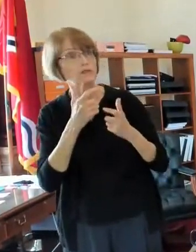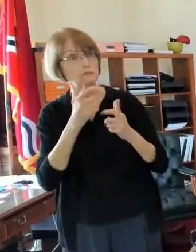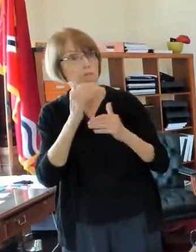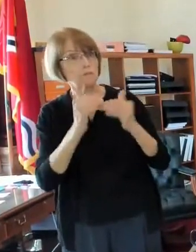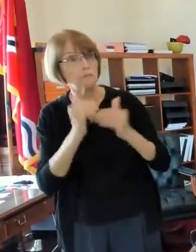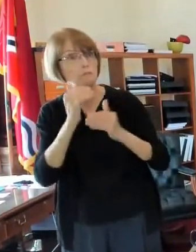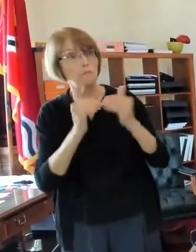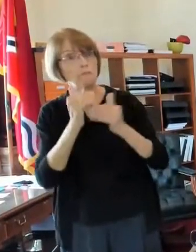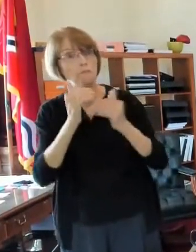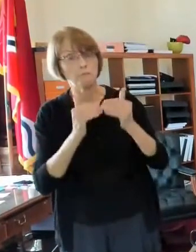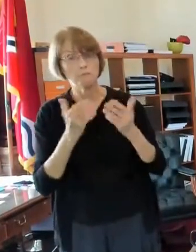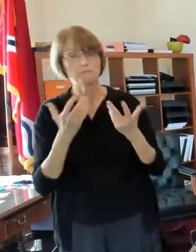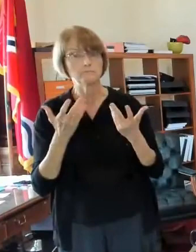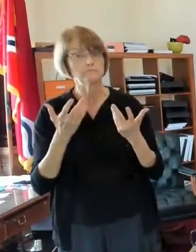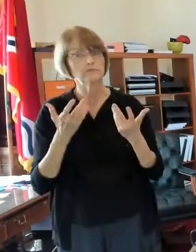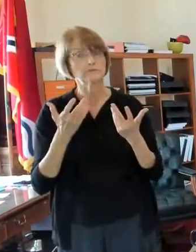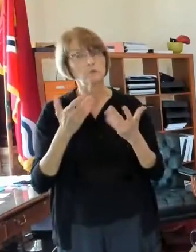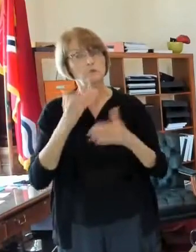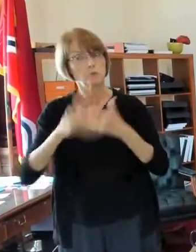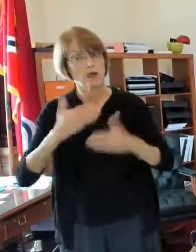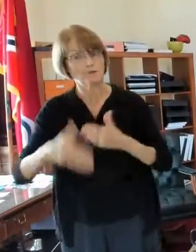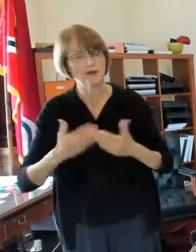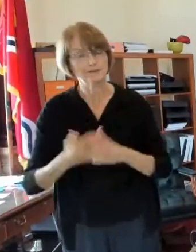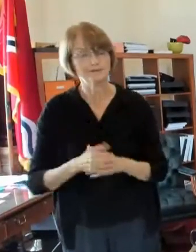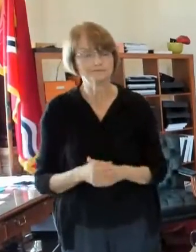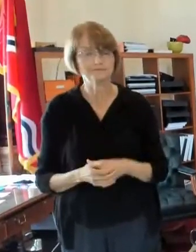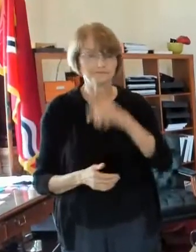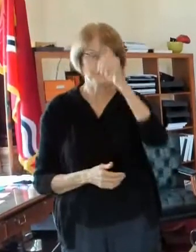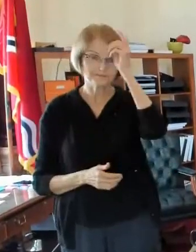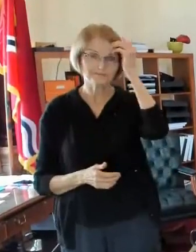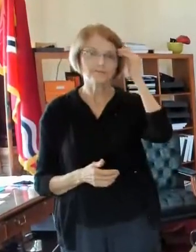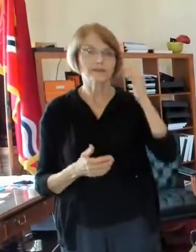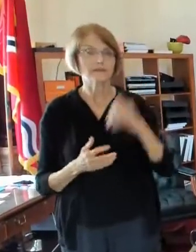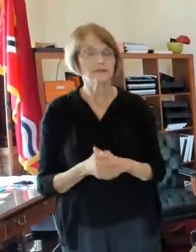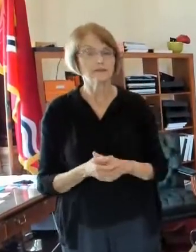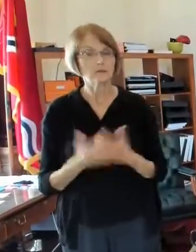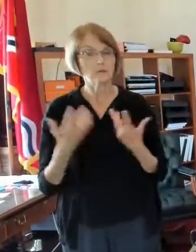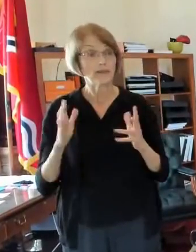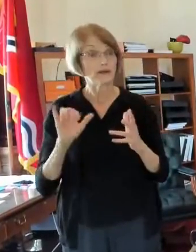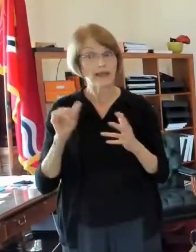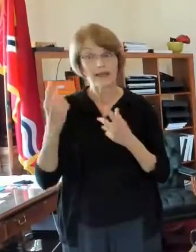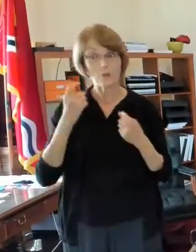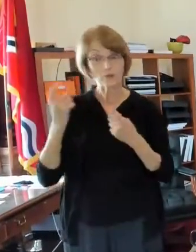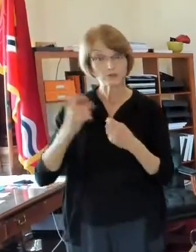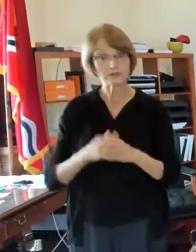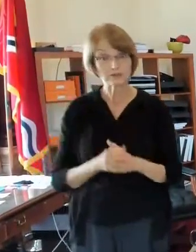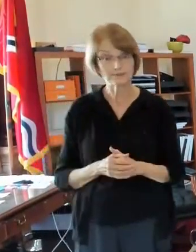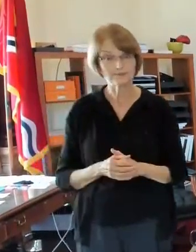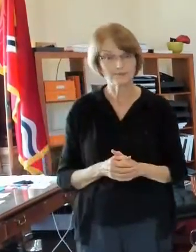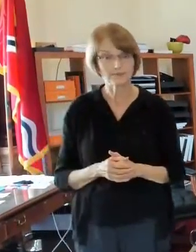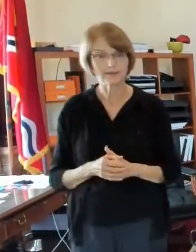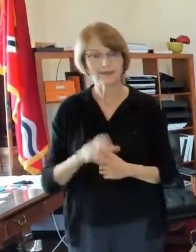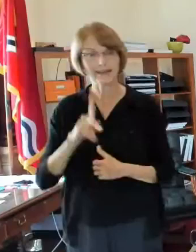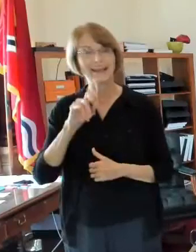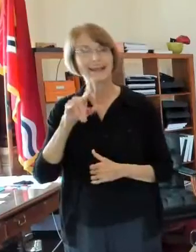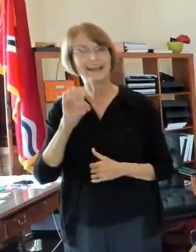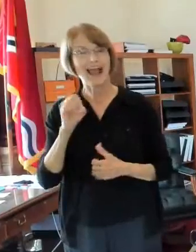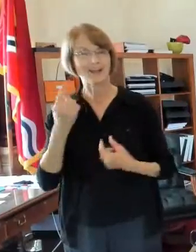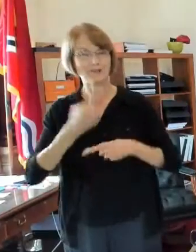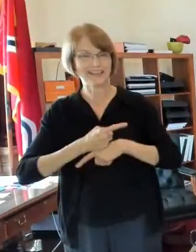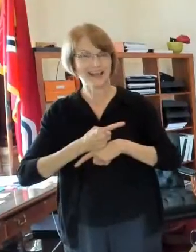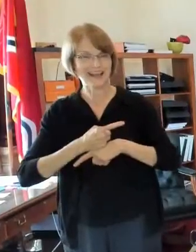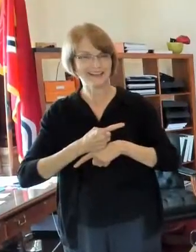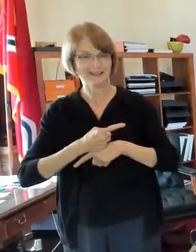on the new stadium so with that do we have questions uh yes we've got kyle with us today